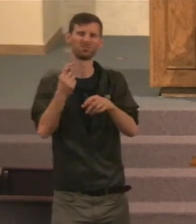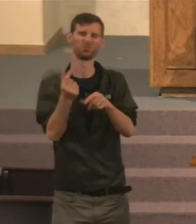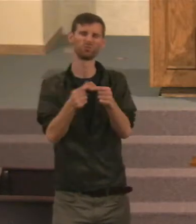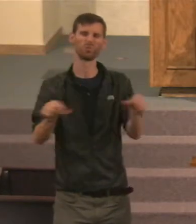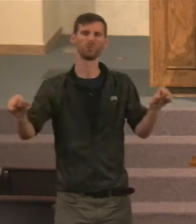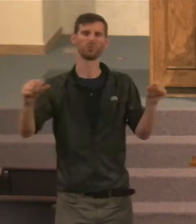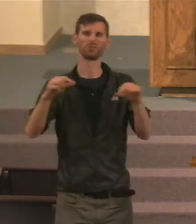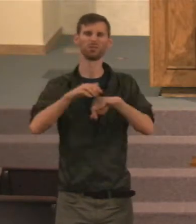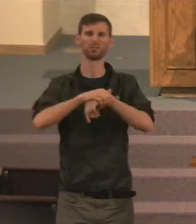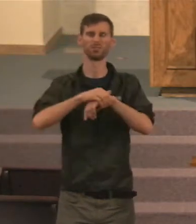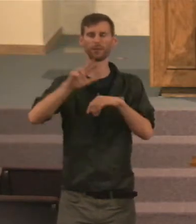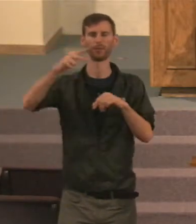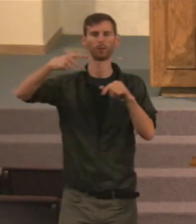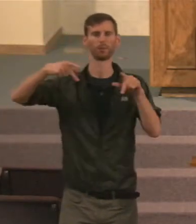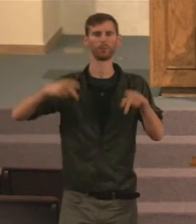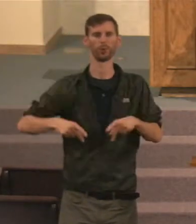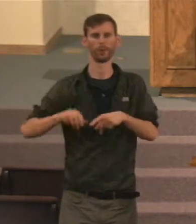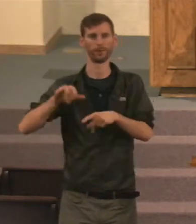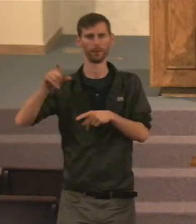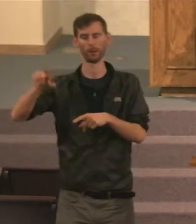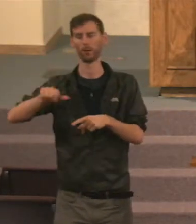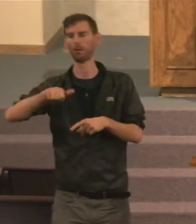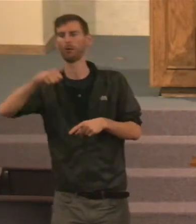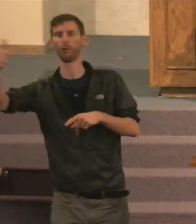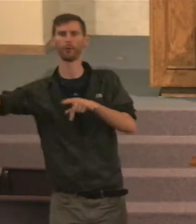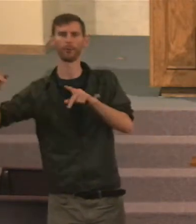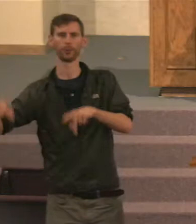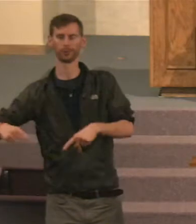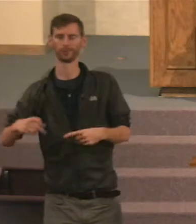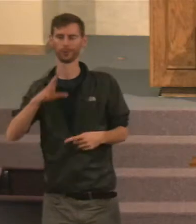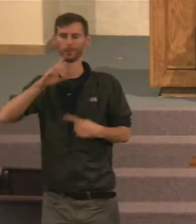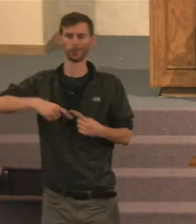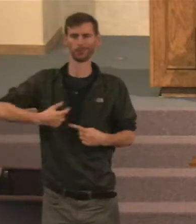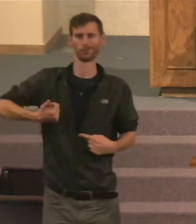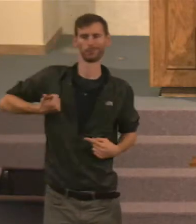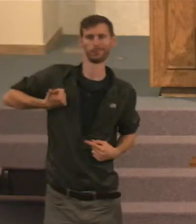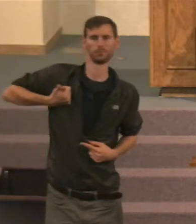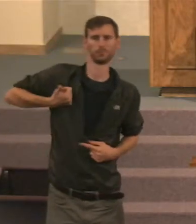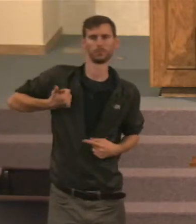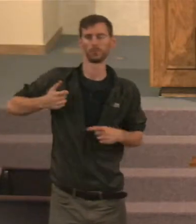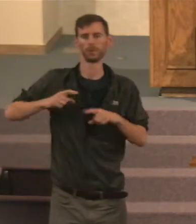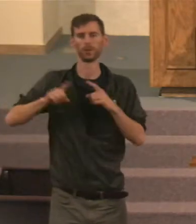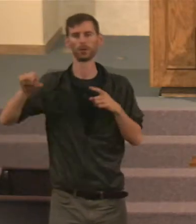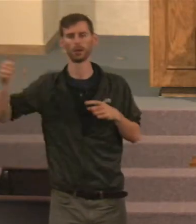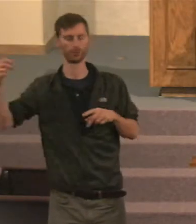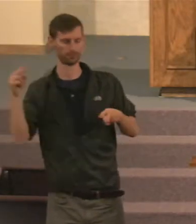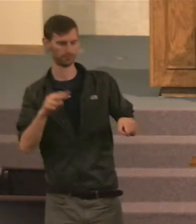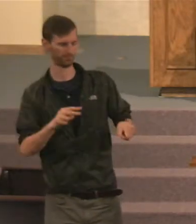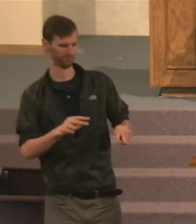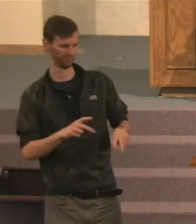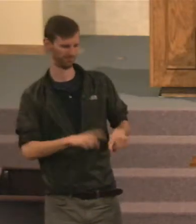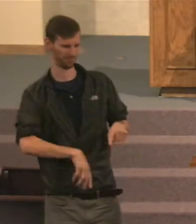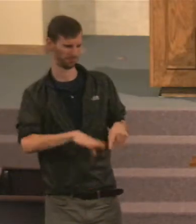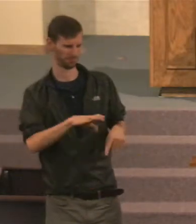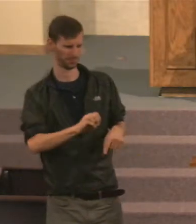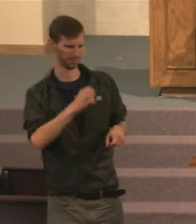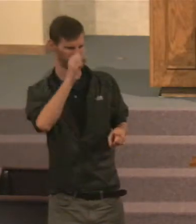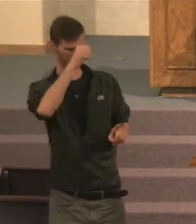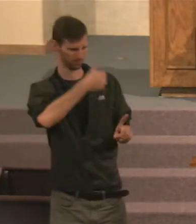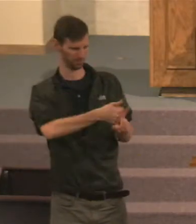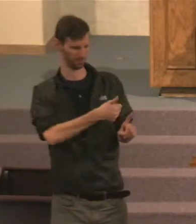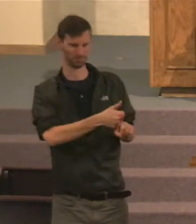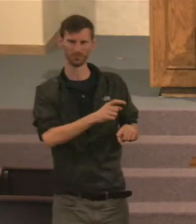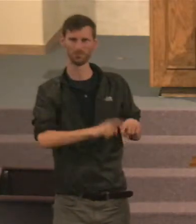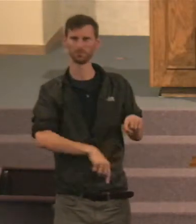That this is Solomon, That's why he's doing it. But others believe, No, That can't be Solomon. But again, Some of the things, He's going to